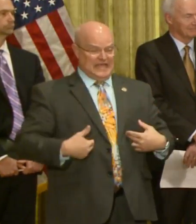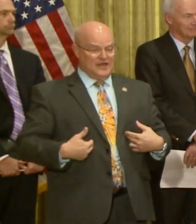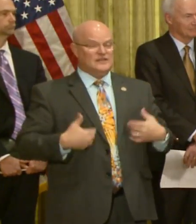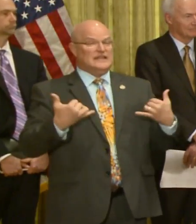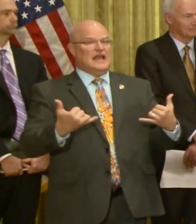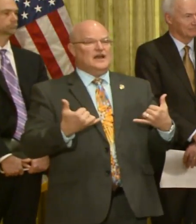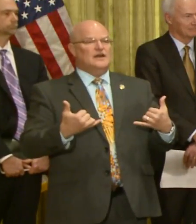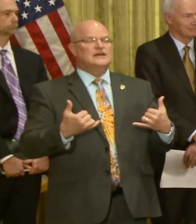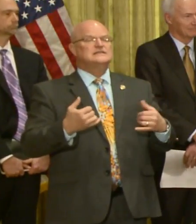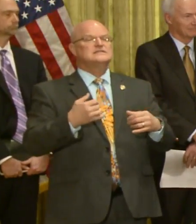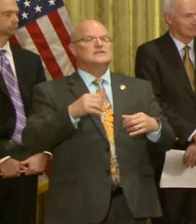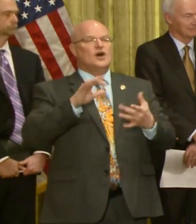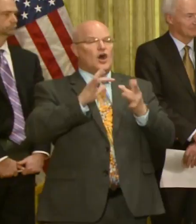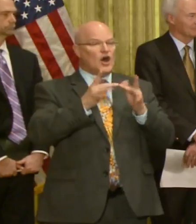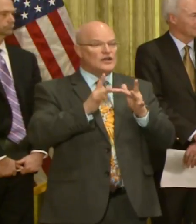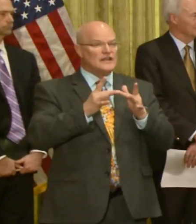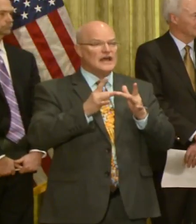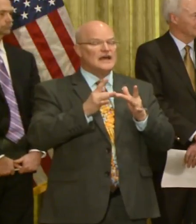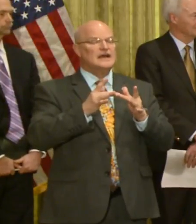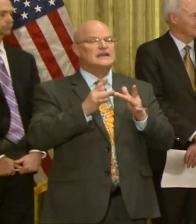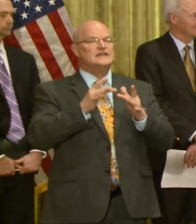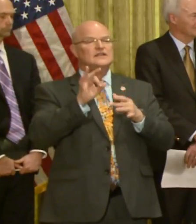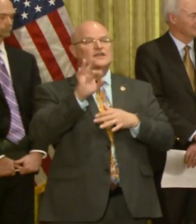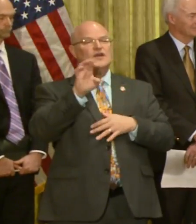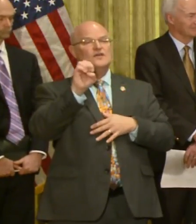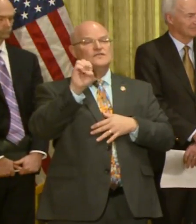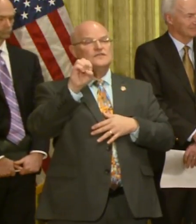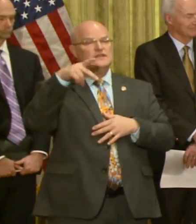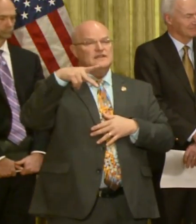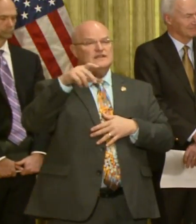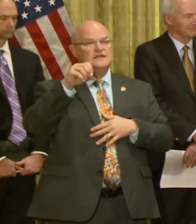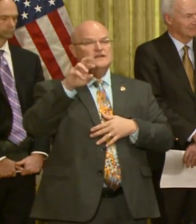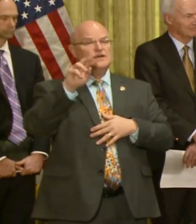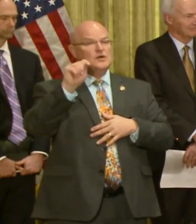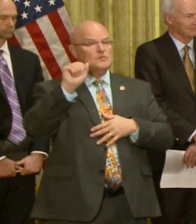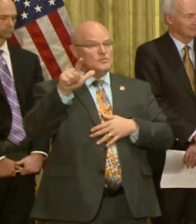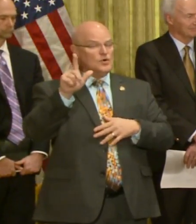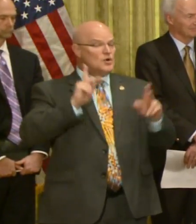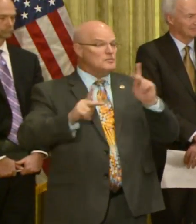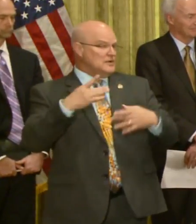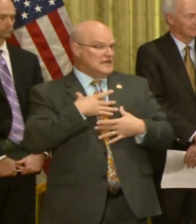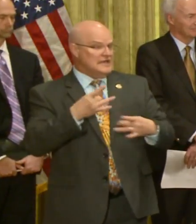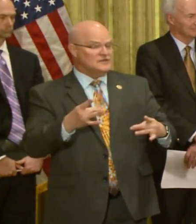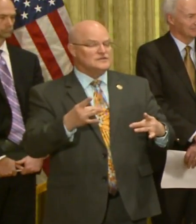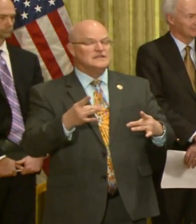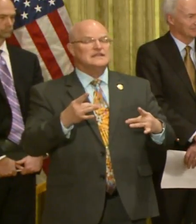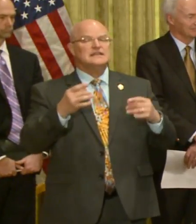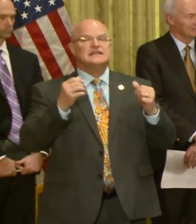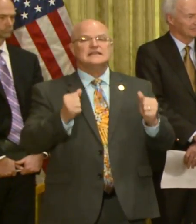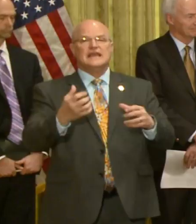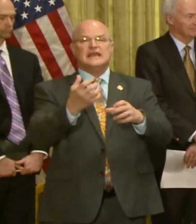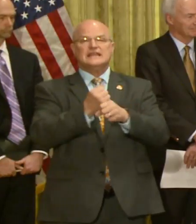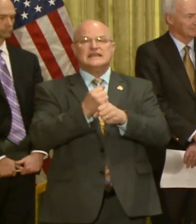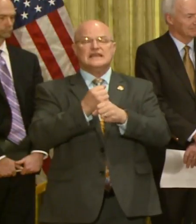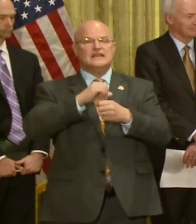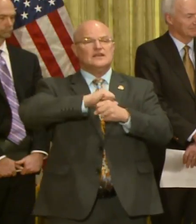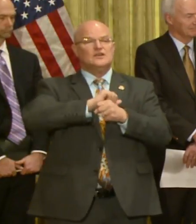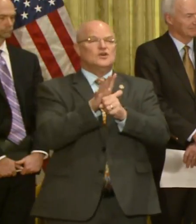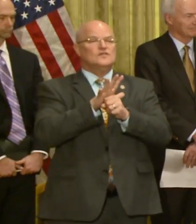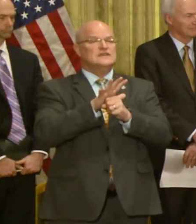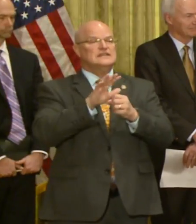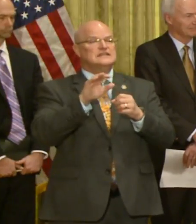online free portal that allows anyone interested to receive a free COVID-19